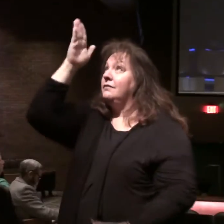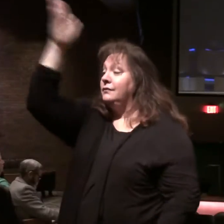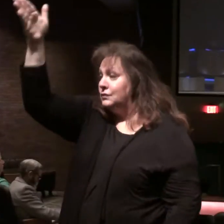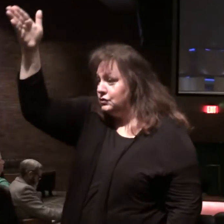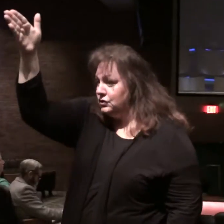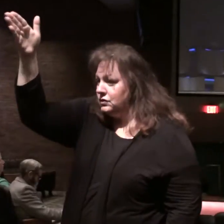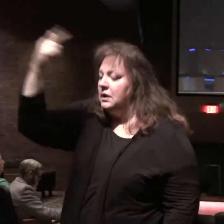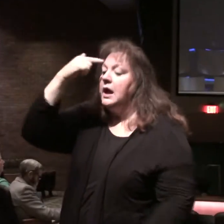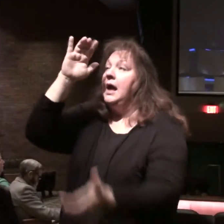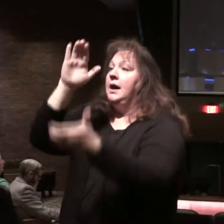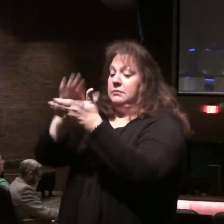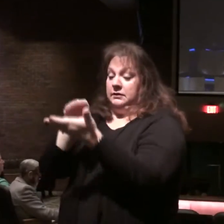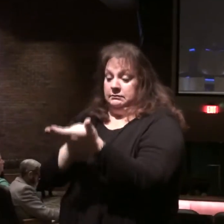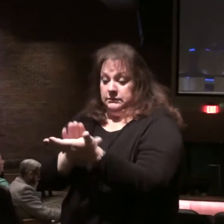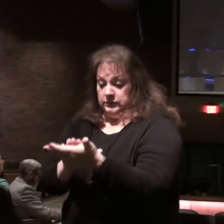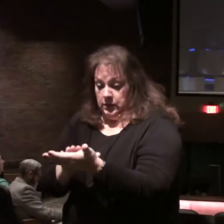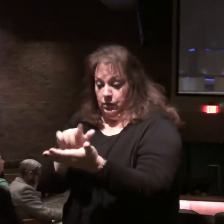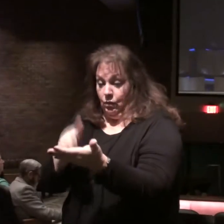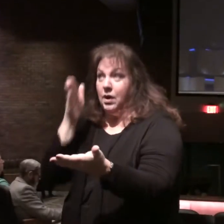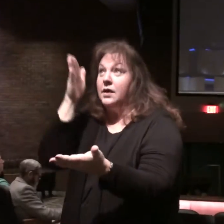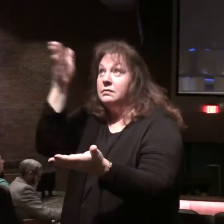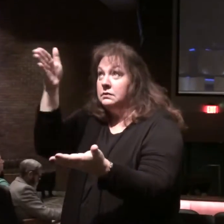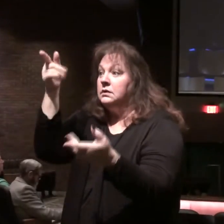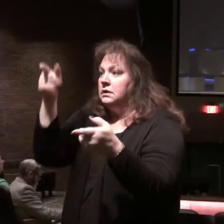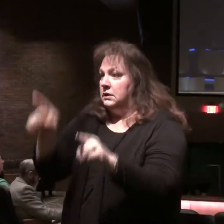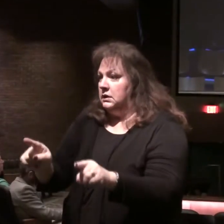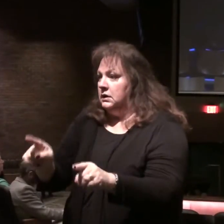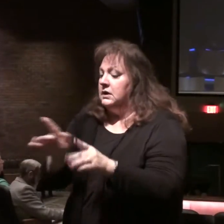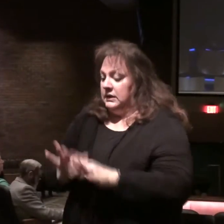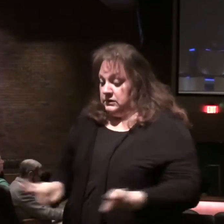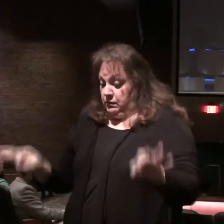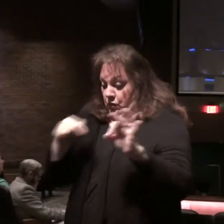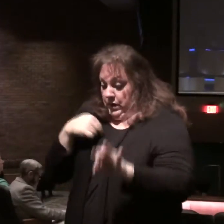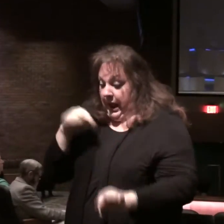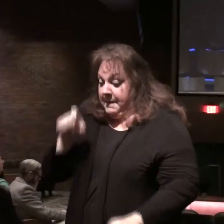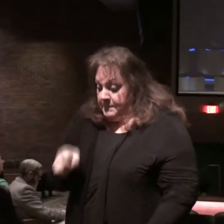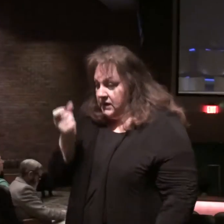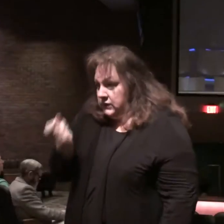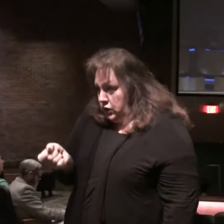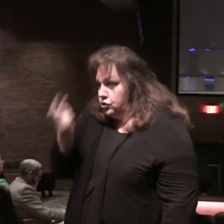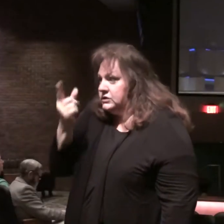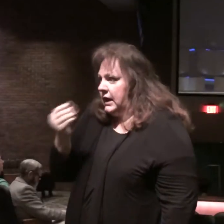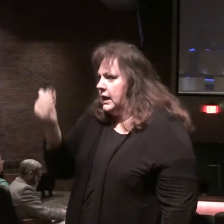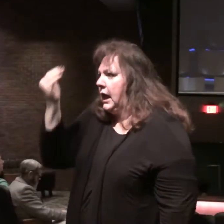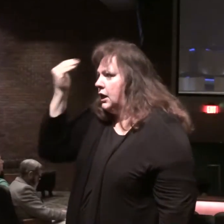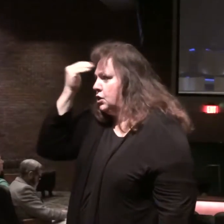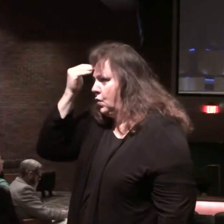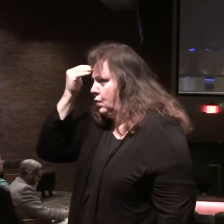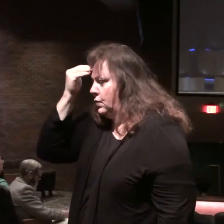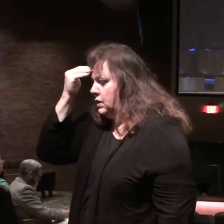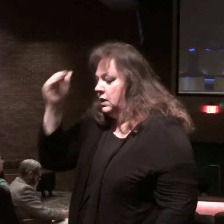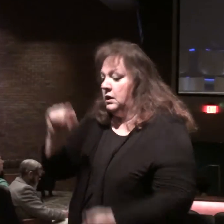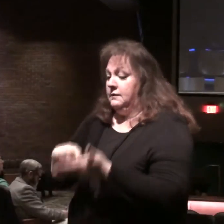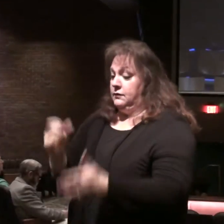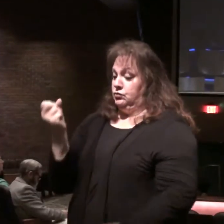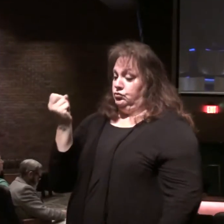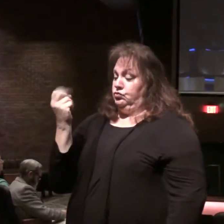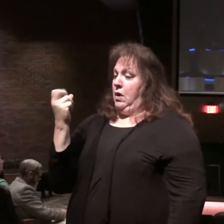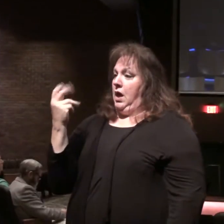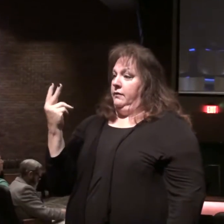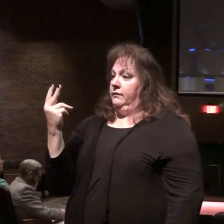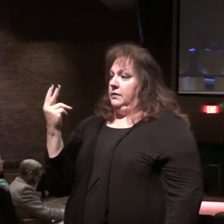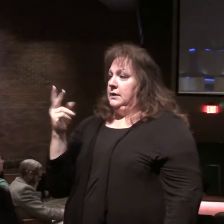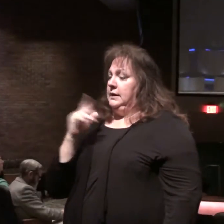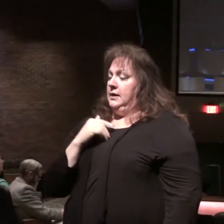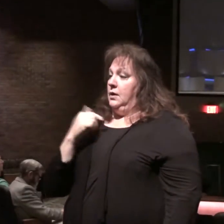We believe that what he has said about the future is important for us to understand and know. And so in verse 12 he said, here is